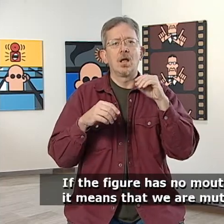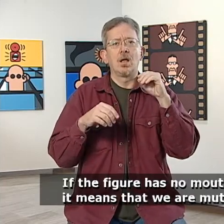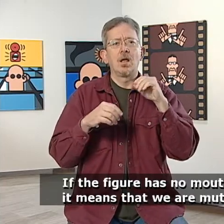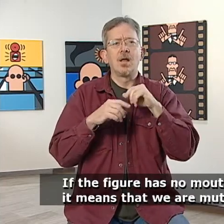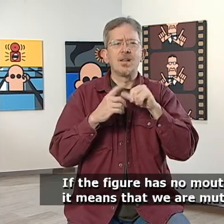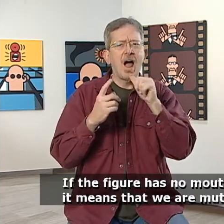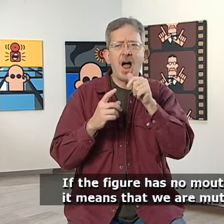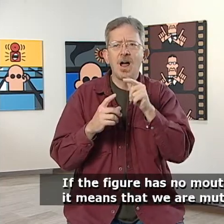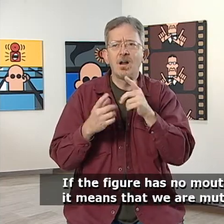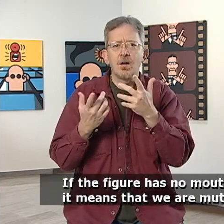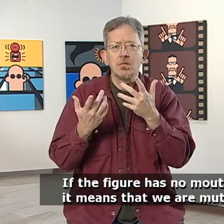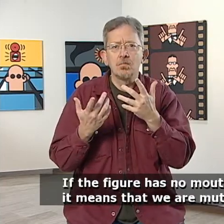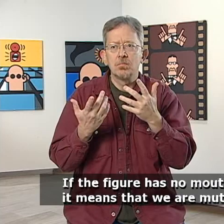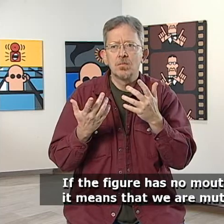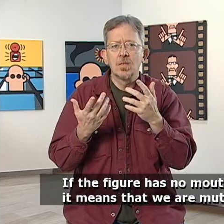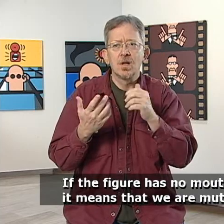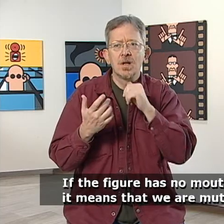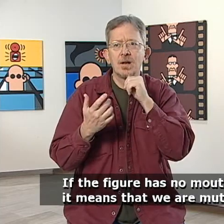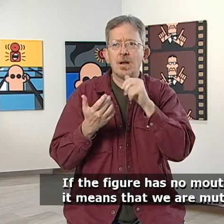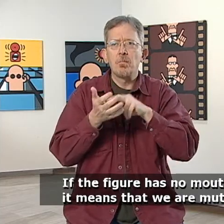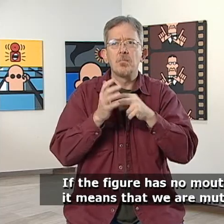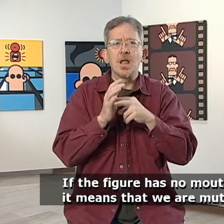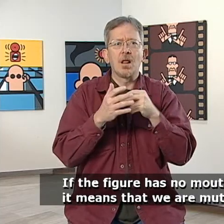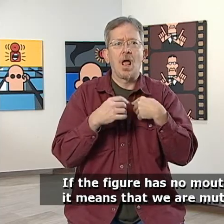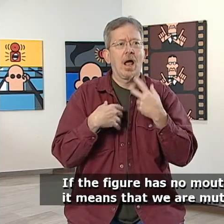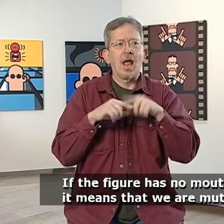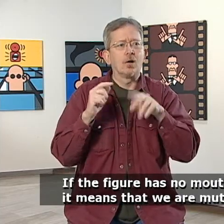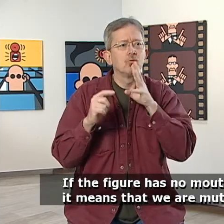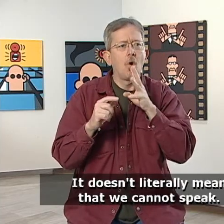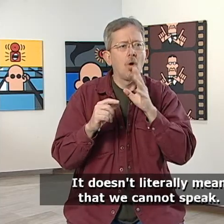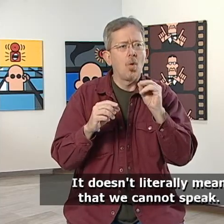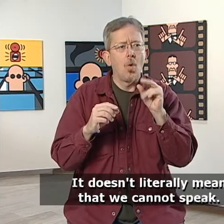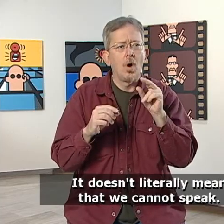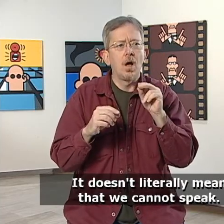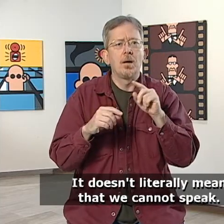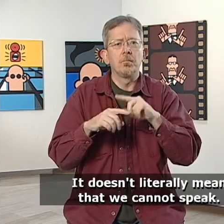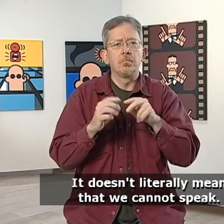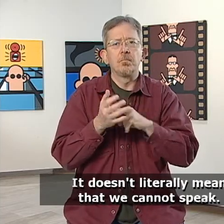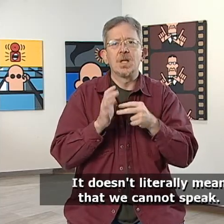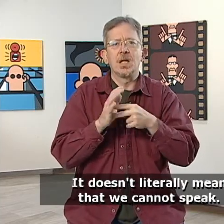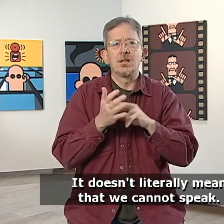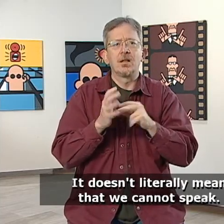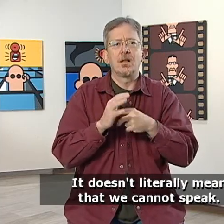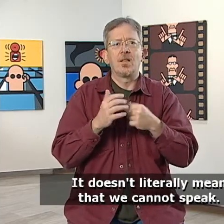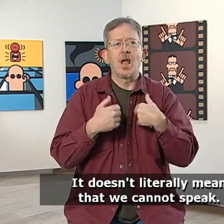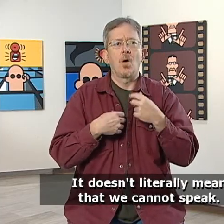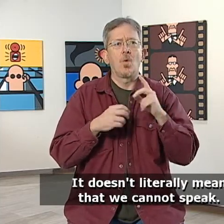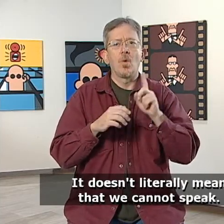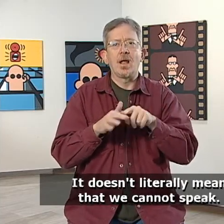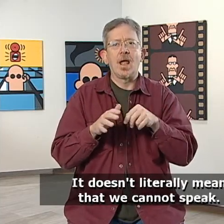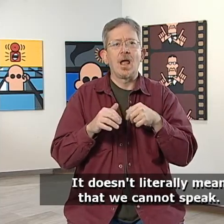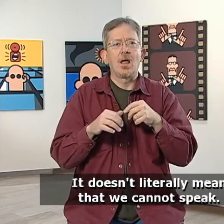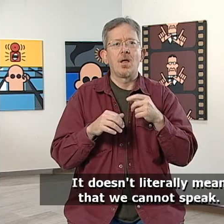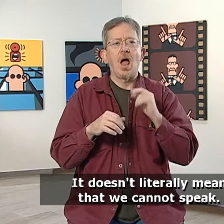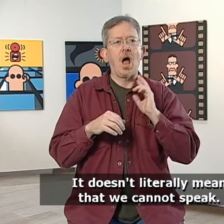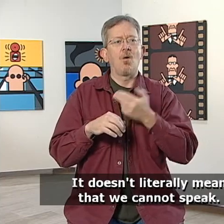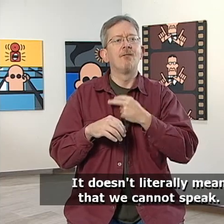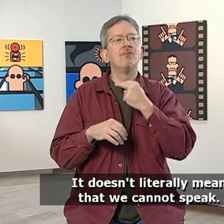If the figure has no mouth, it means that we are mute. It doesn't literally mean that we cannot speak.